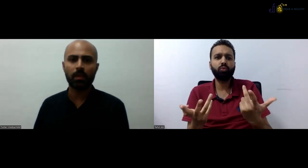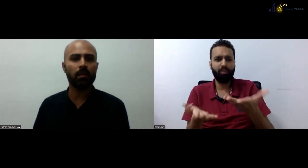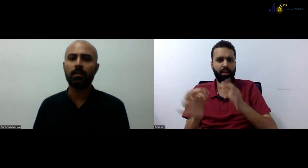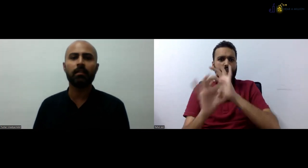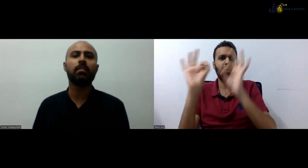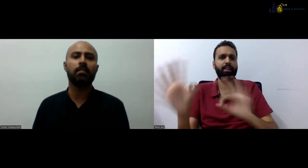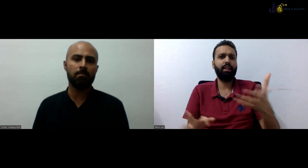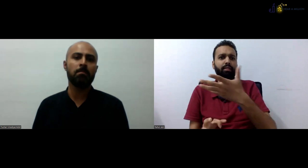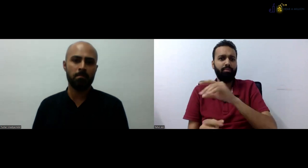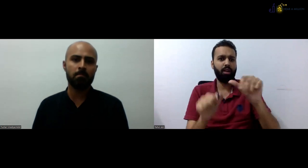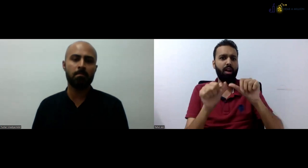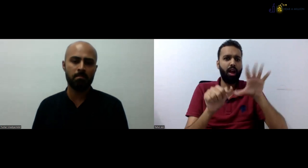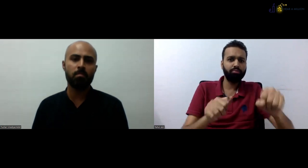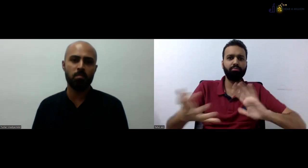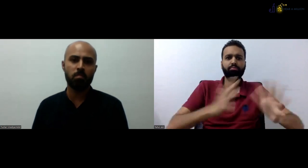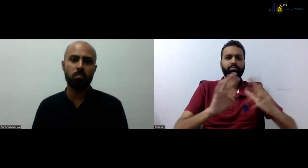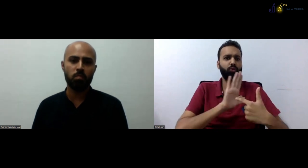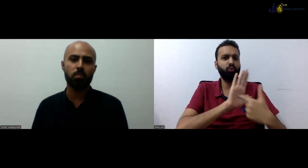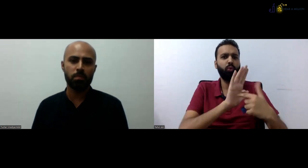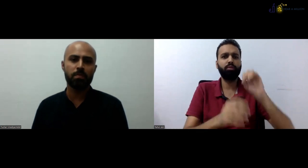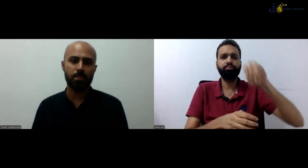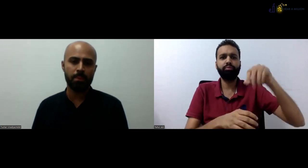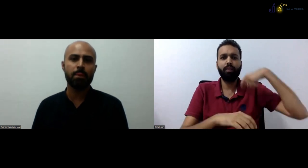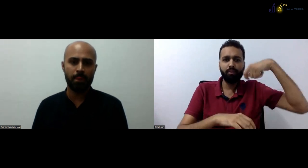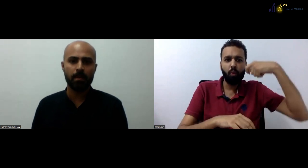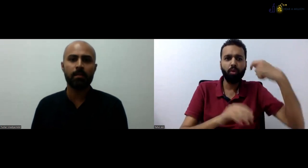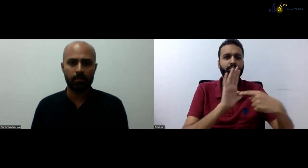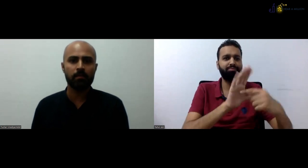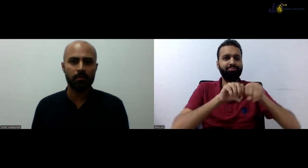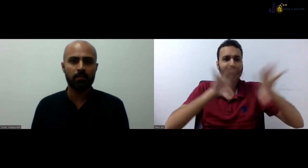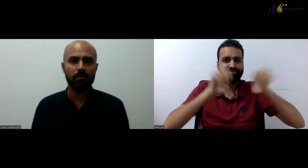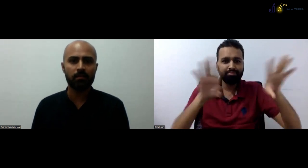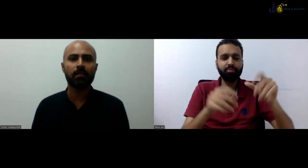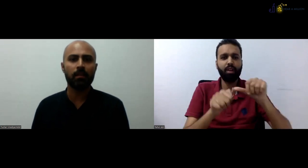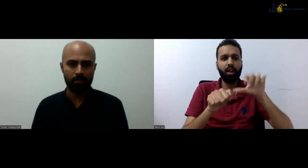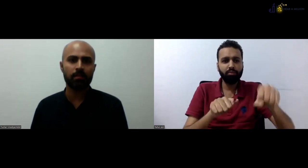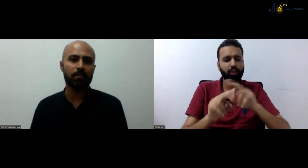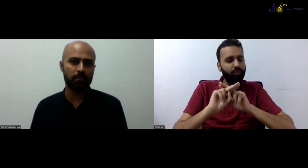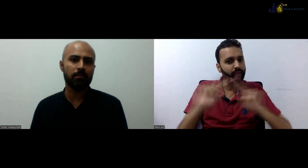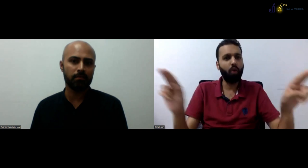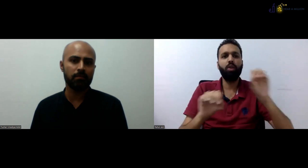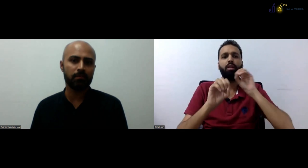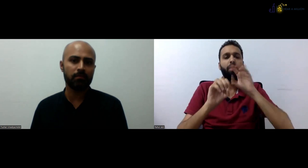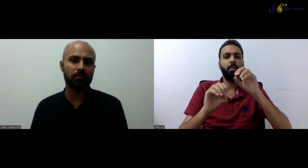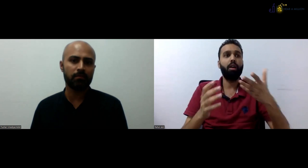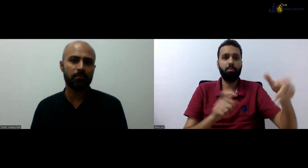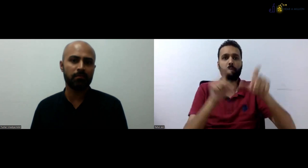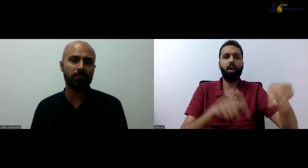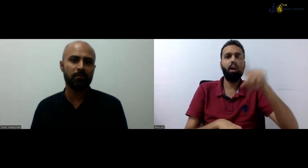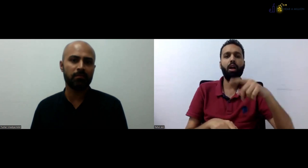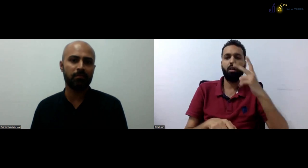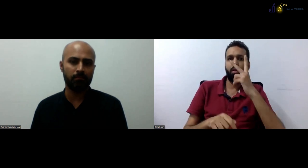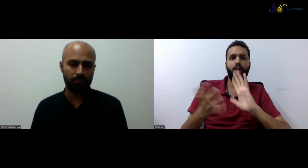We will need deaf professionals. We would need professionals who know about accessibility, who know how to translate content.